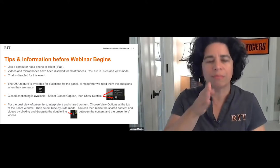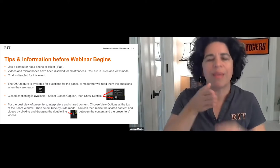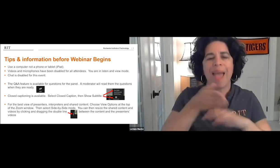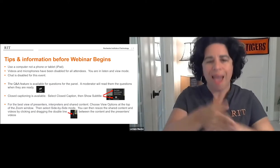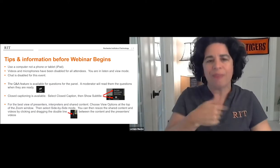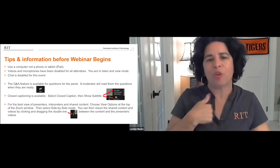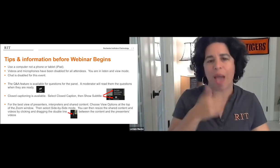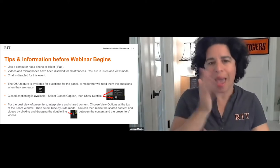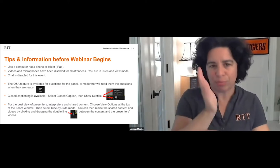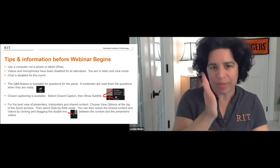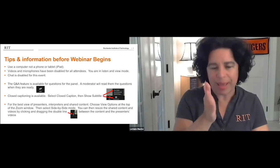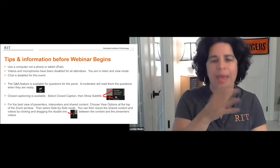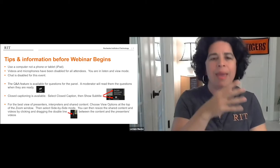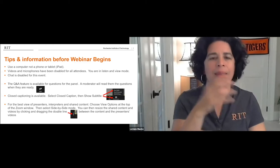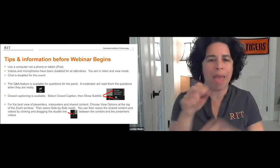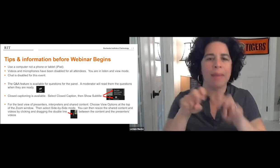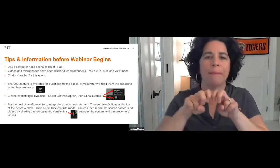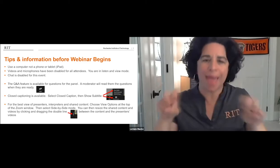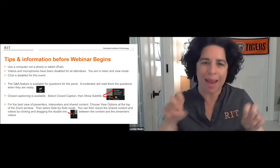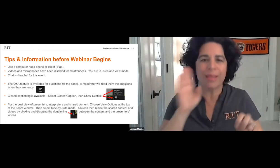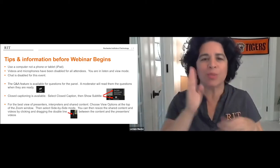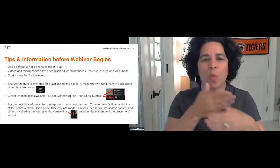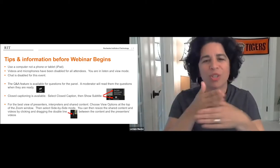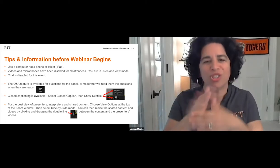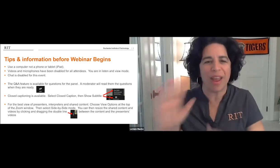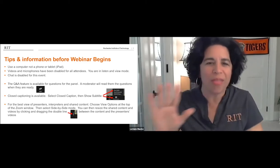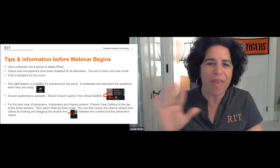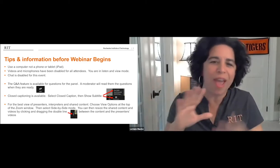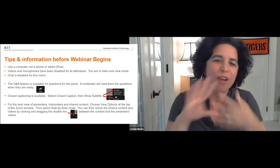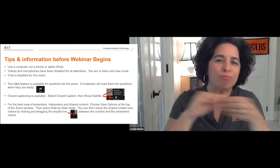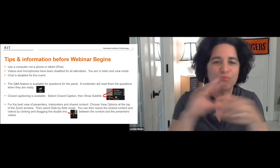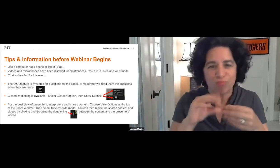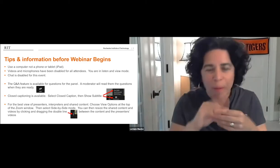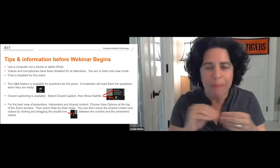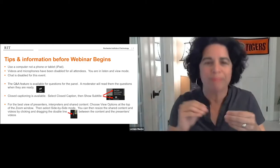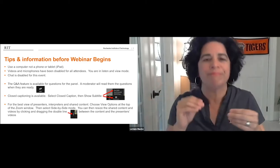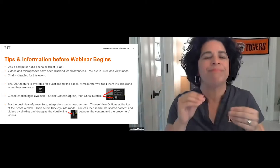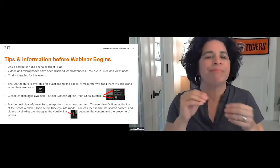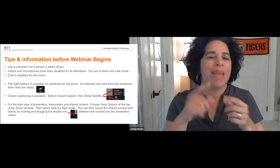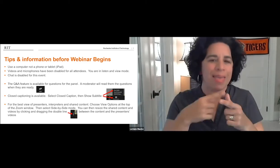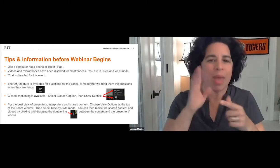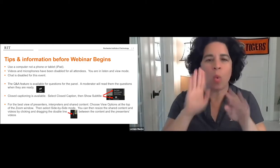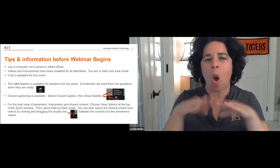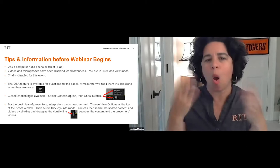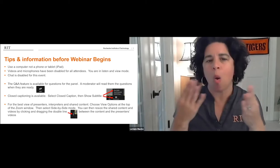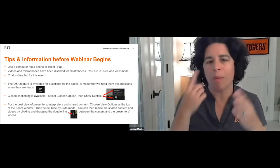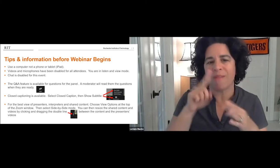Now we will utilize the question and answer portion. After the presentation, we'll have panelists share their